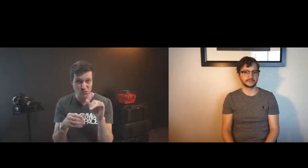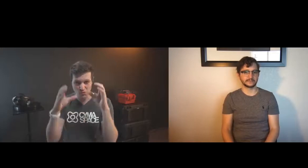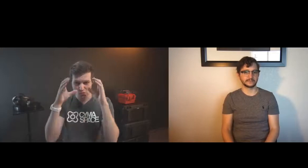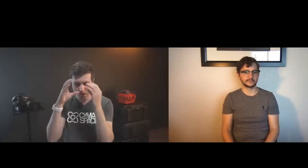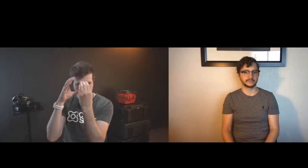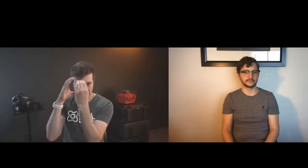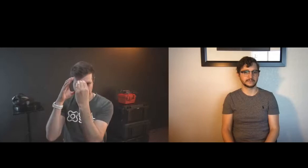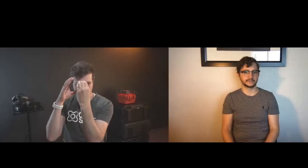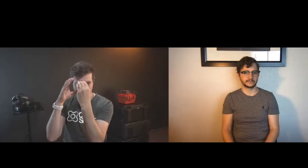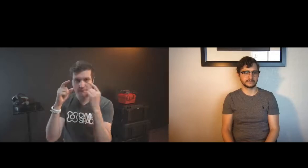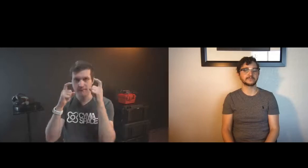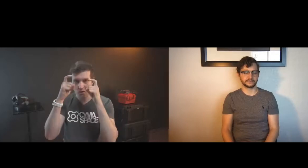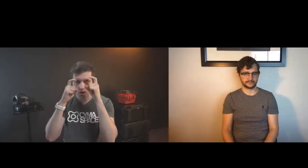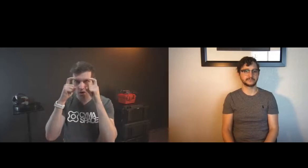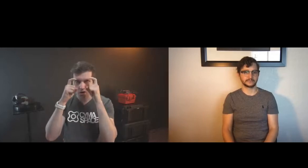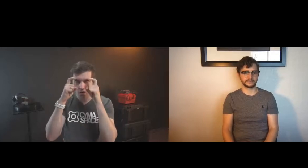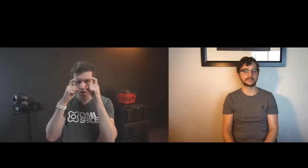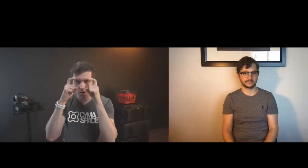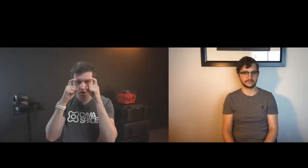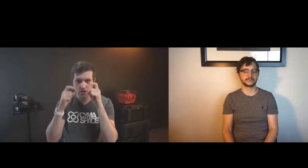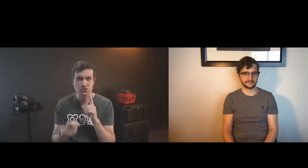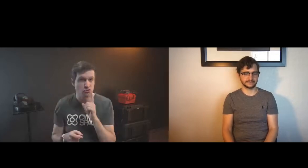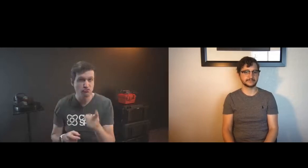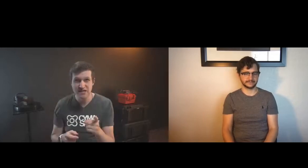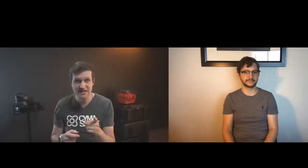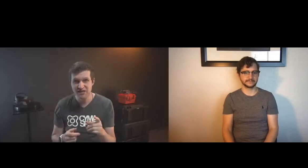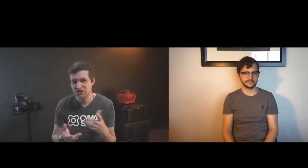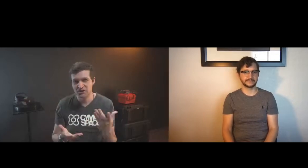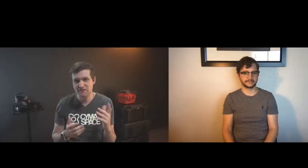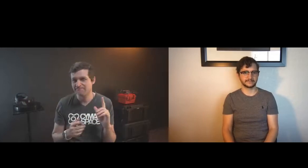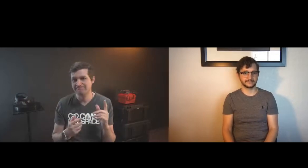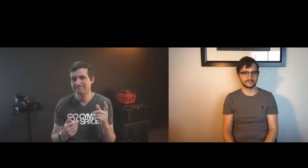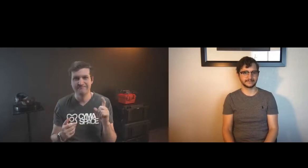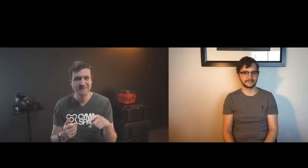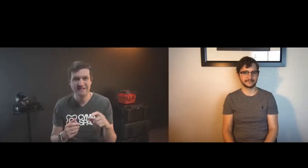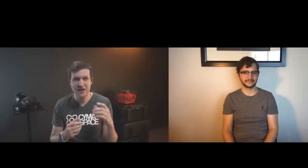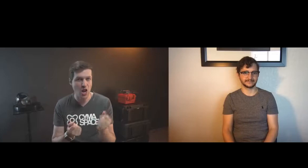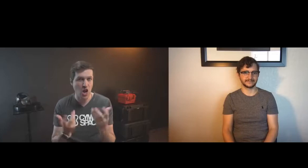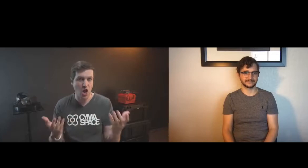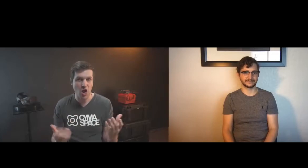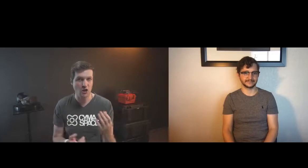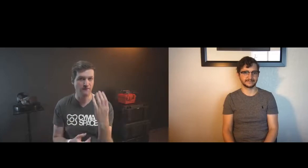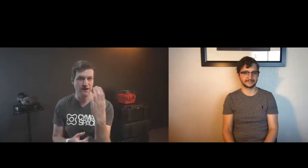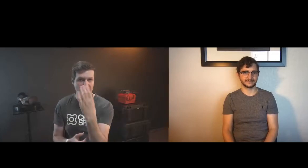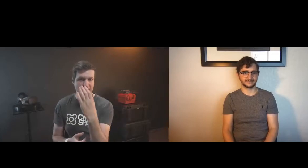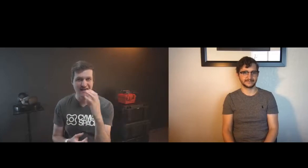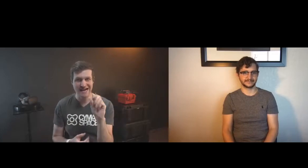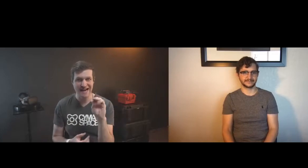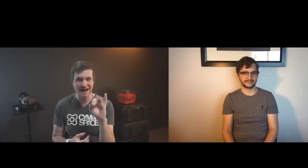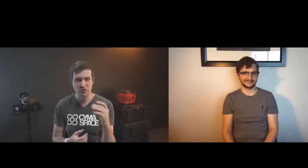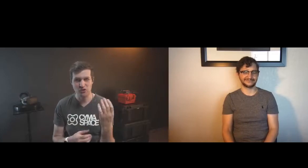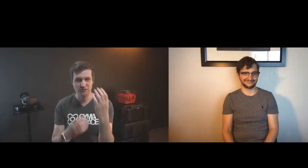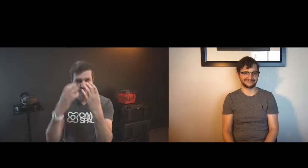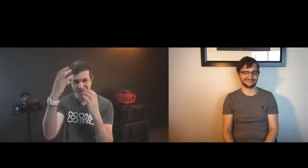there's also cat front facing camera inside the vr headset that can might be able to capture eyebrow expression